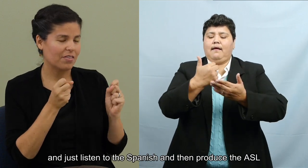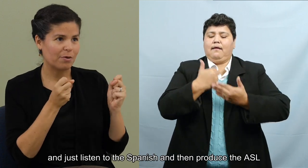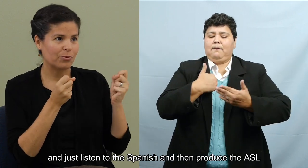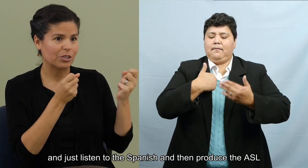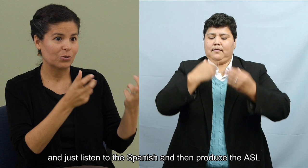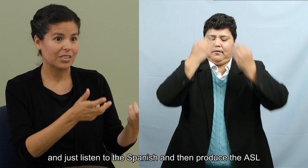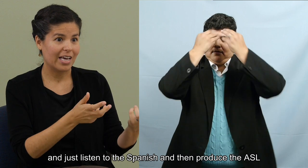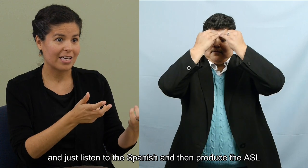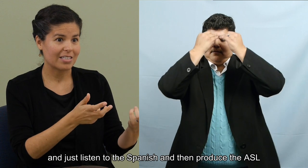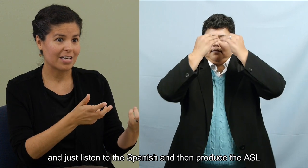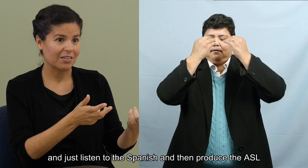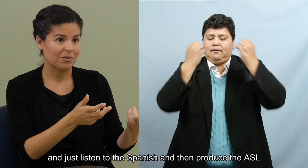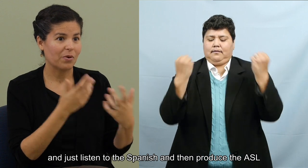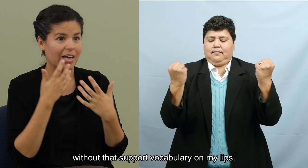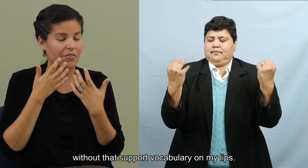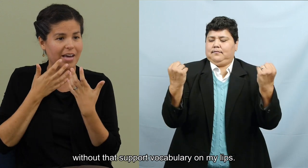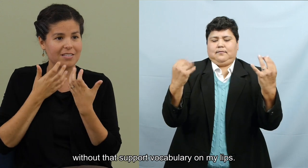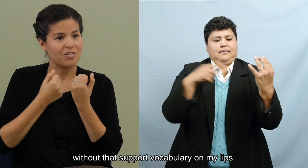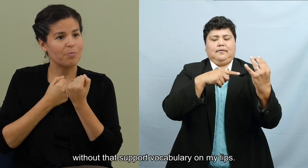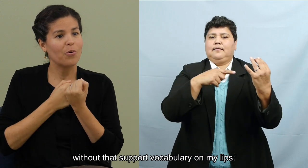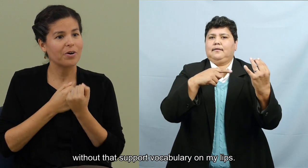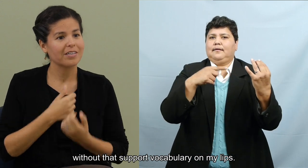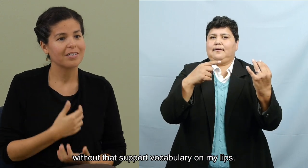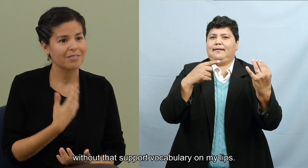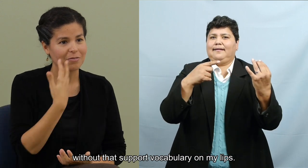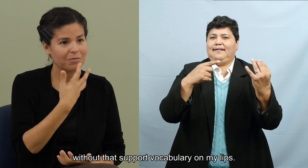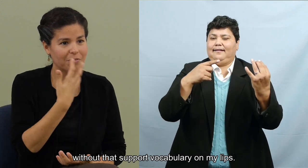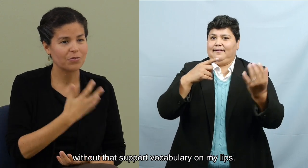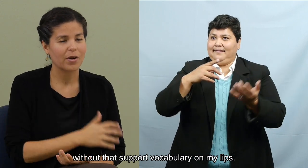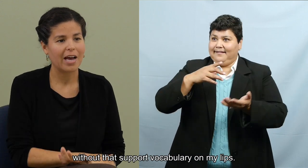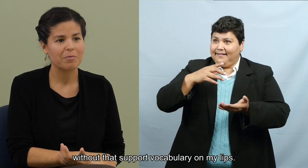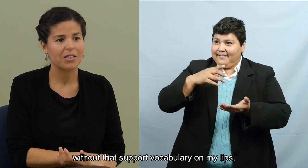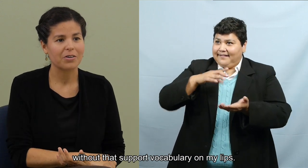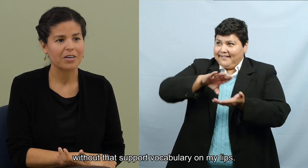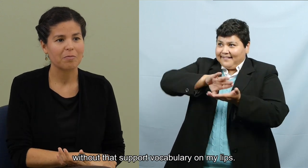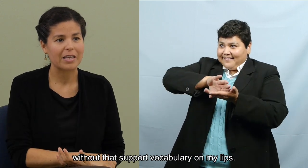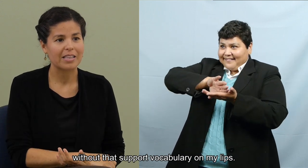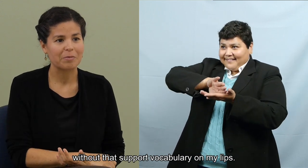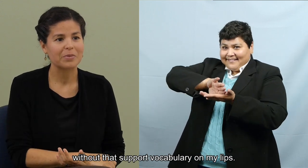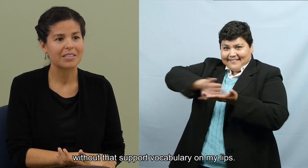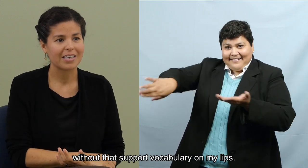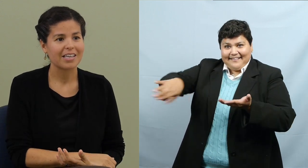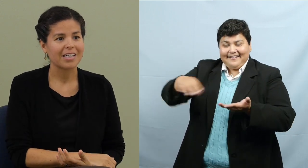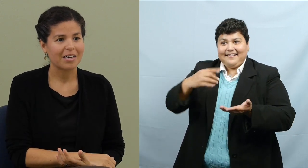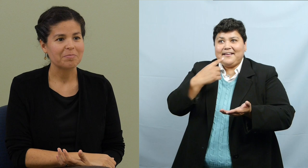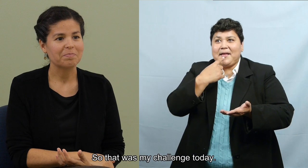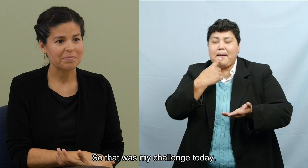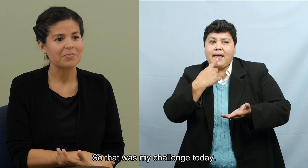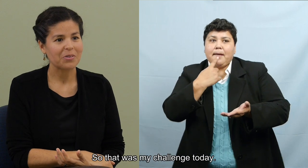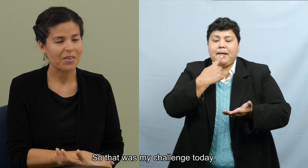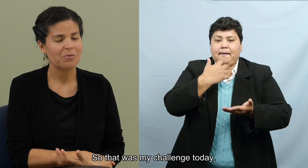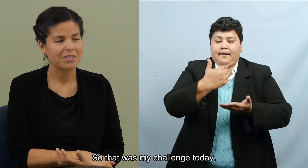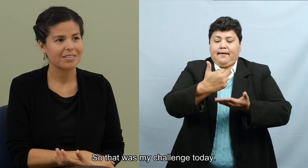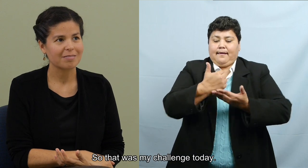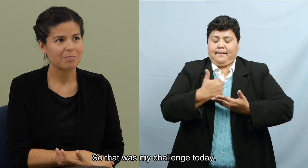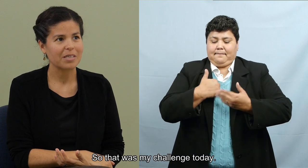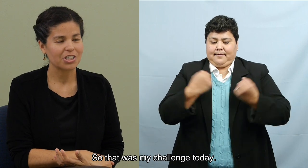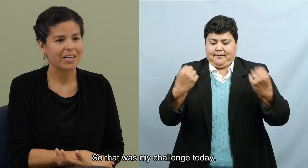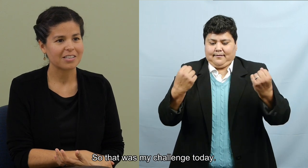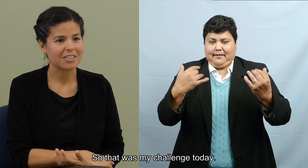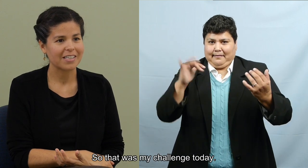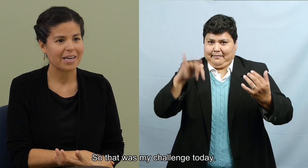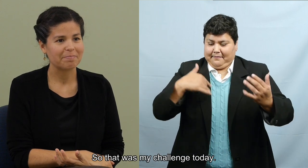Spanish and then produce the ASL without that support vocabulary on my lips. So that was